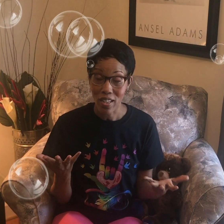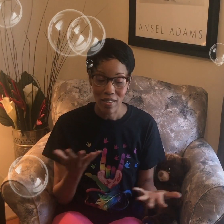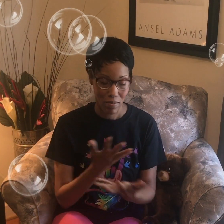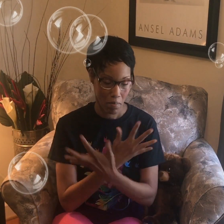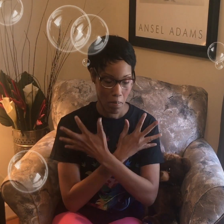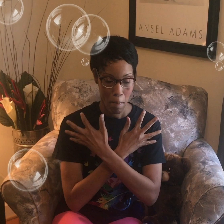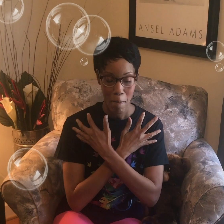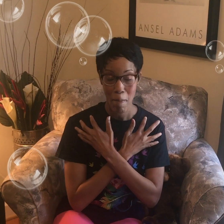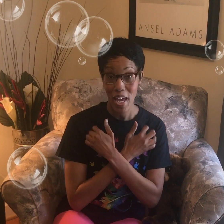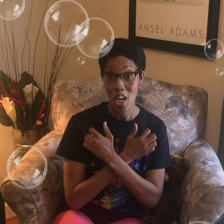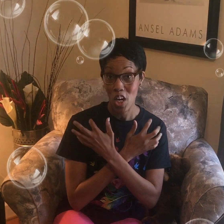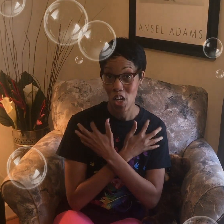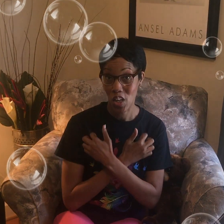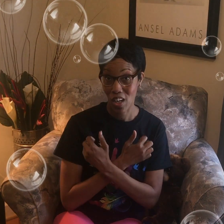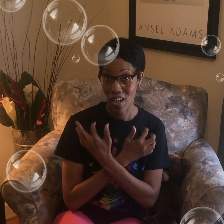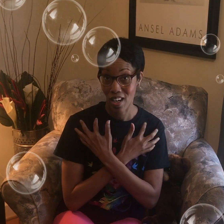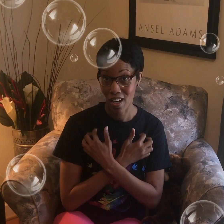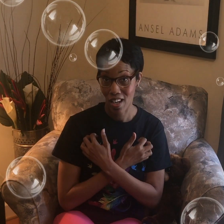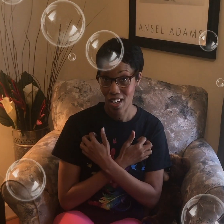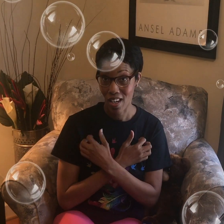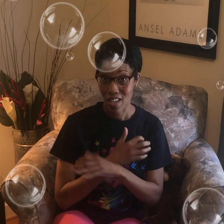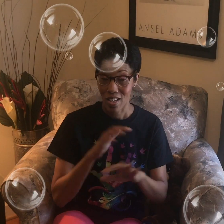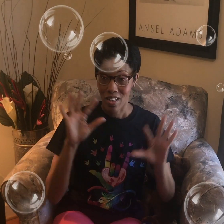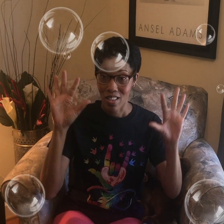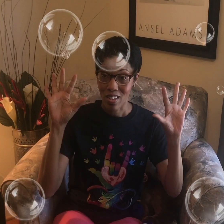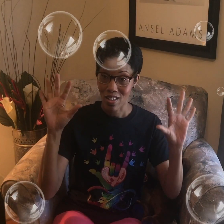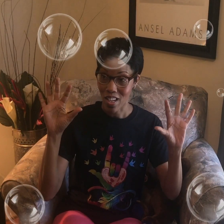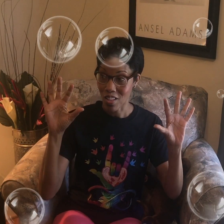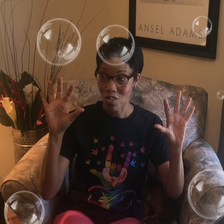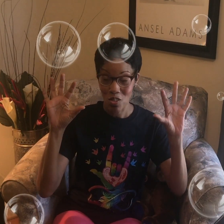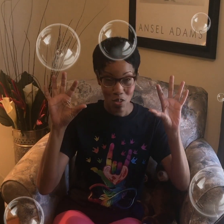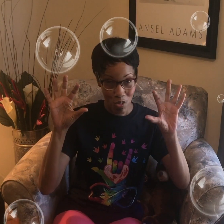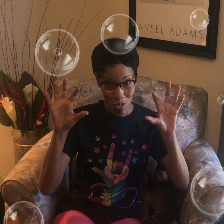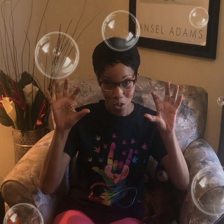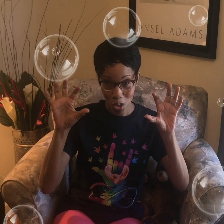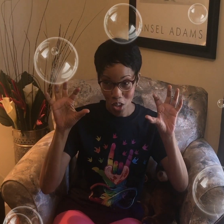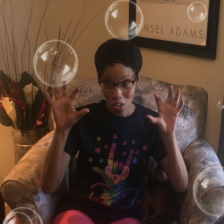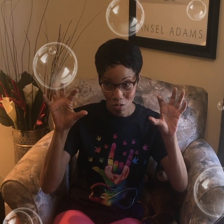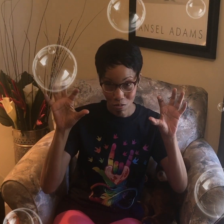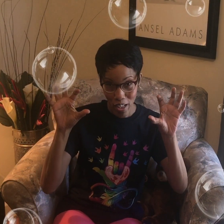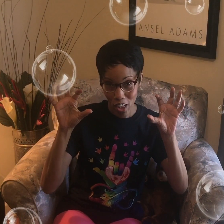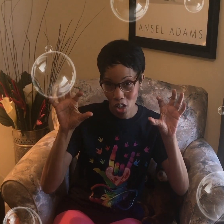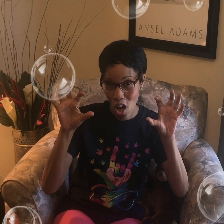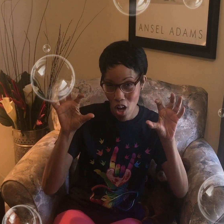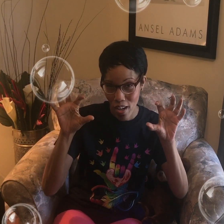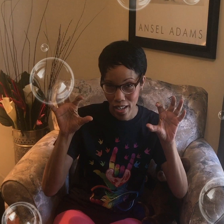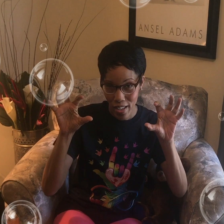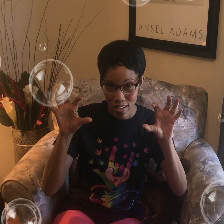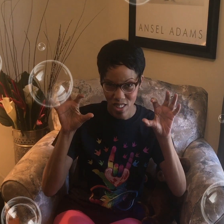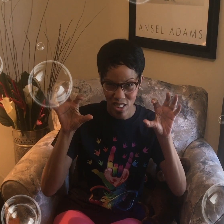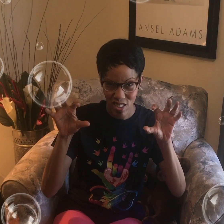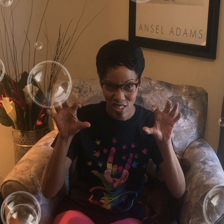bear bear take your like claw hands like her